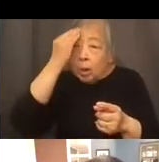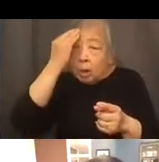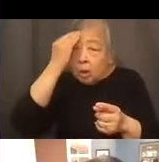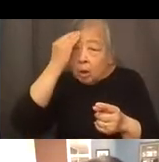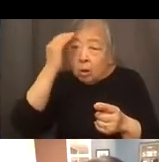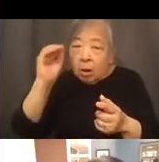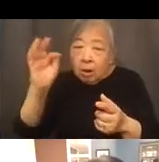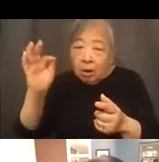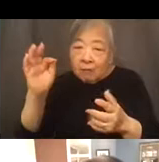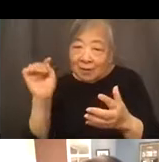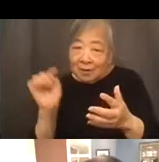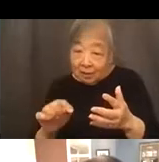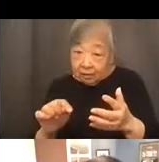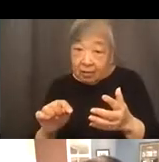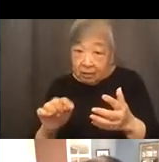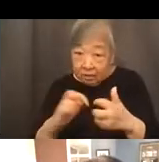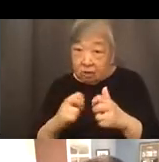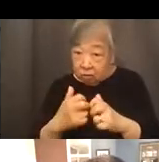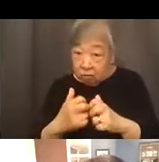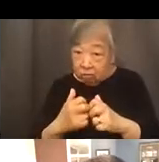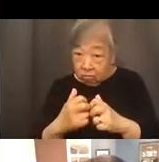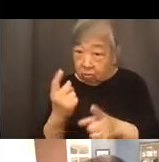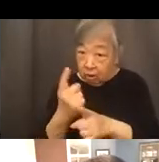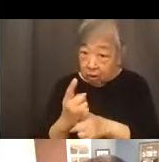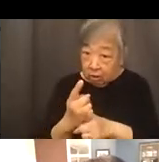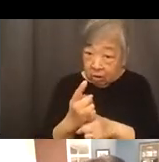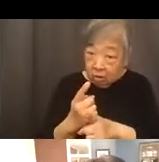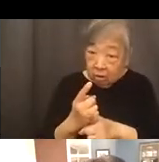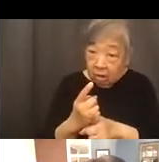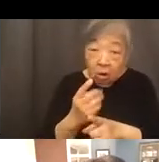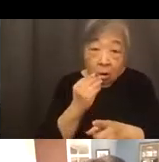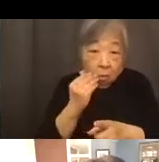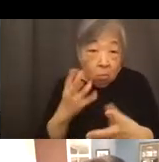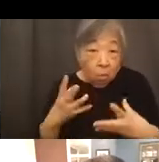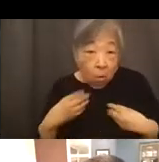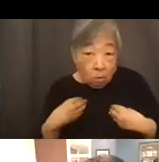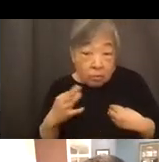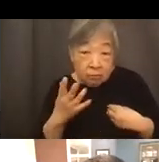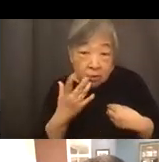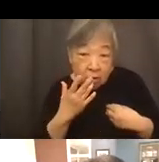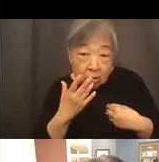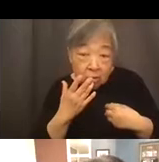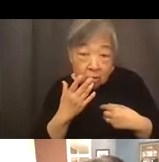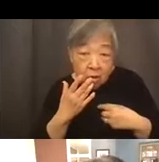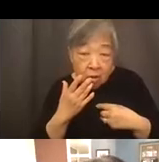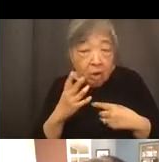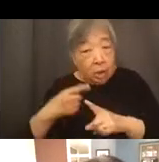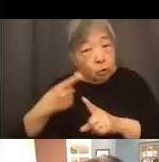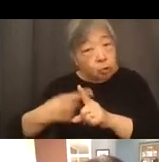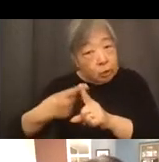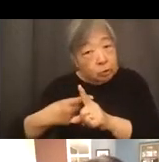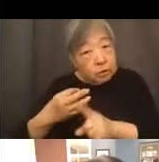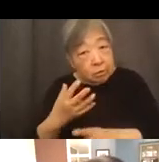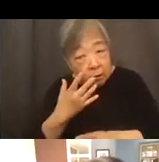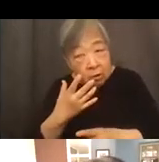this issue, right? Whether or not homeowners of color and renters of color